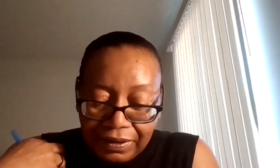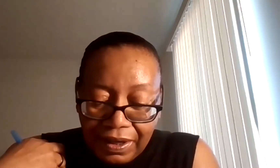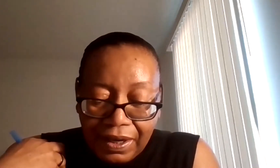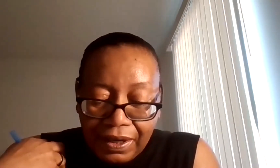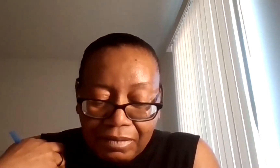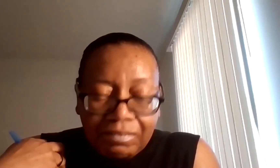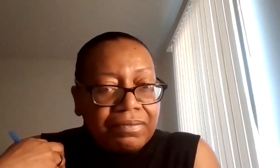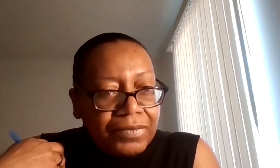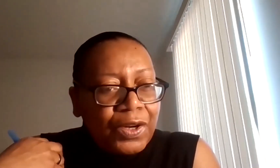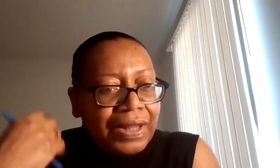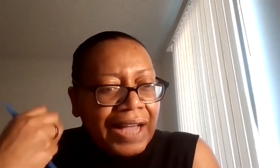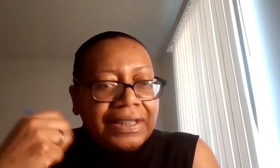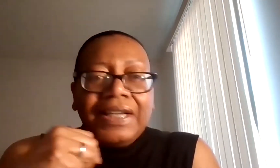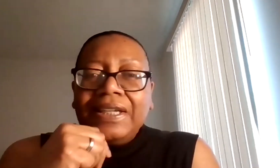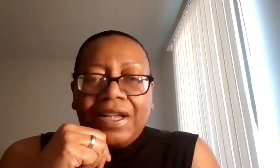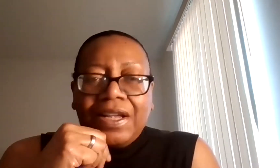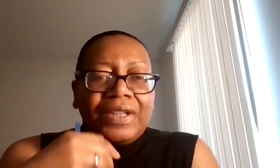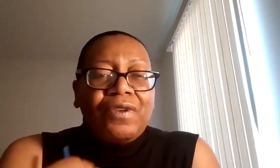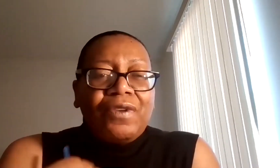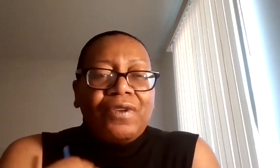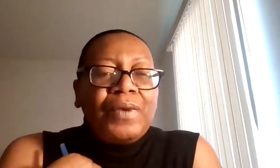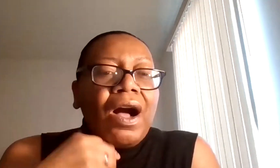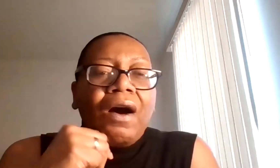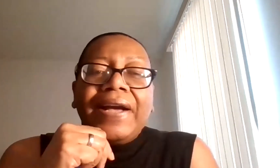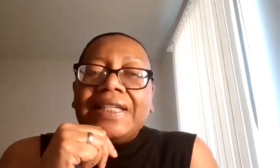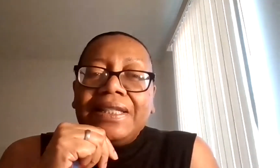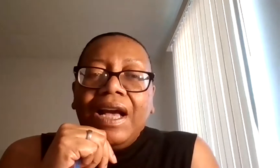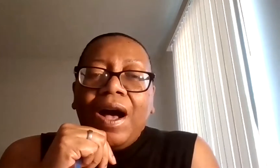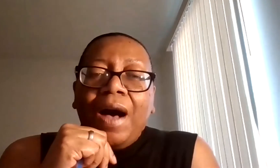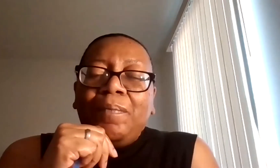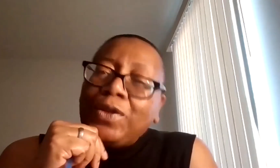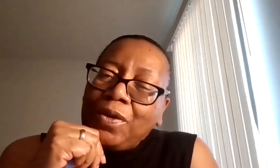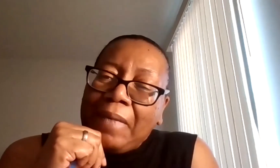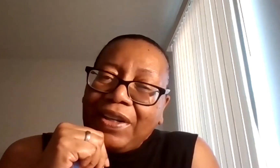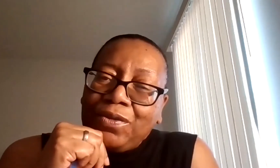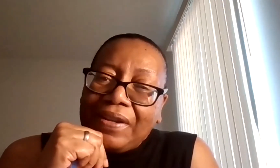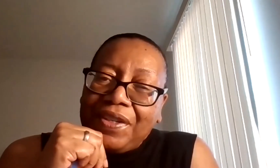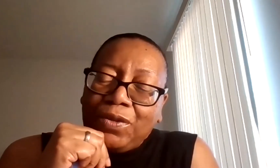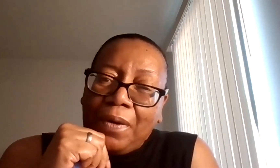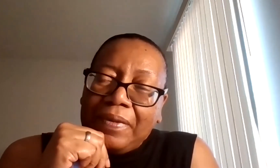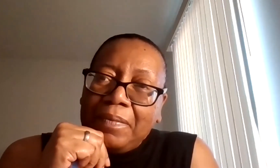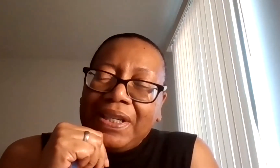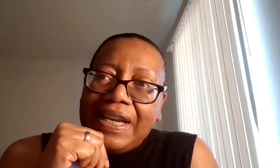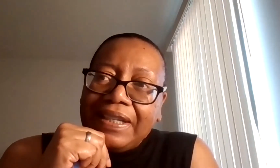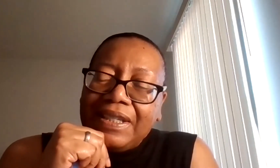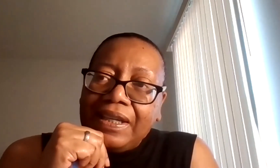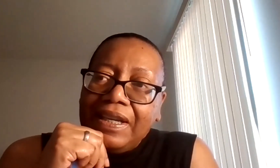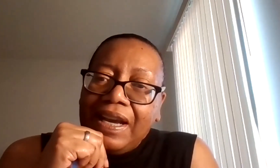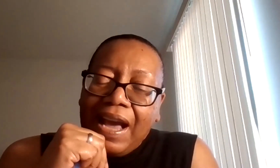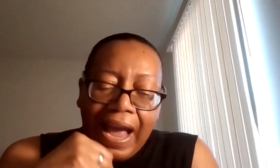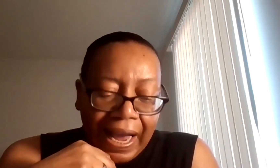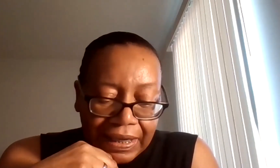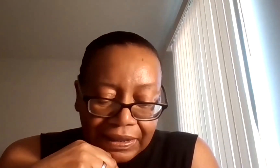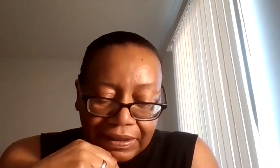functioning. You're likely suffering from what we call as a post traumatic stress syndrome, PTSD.